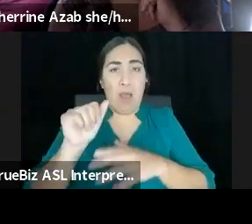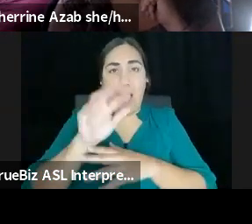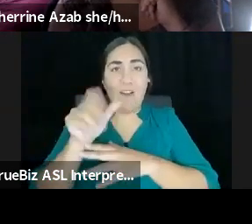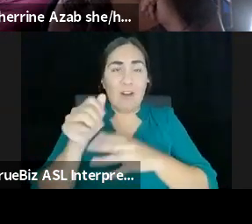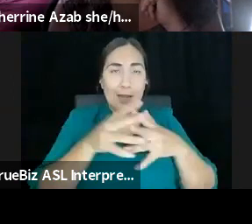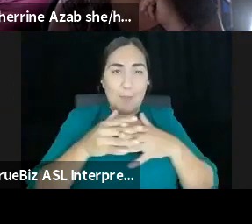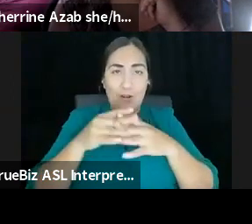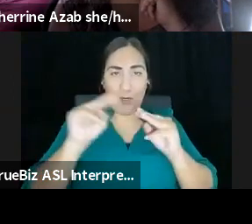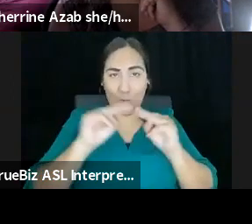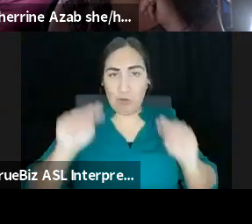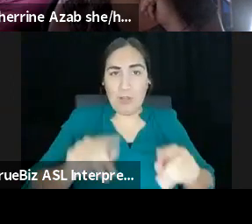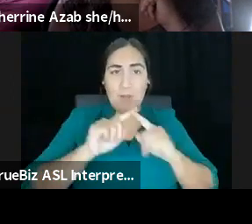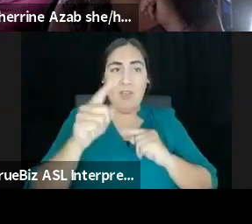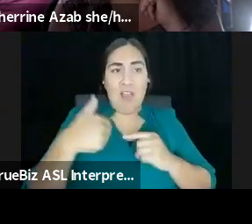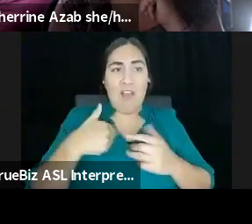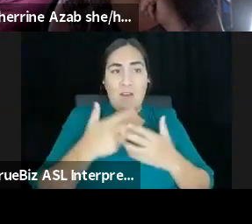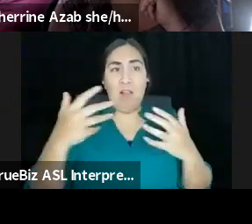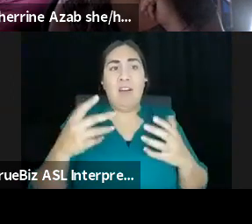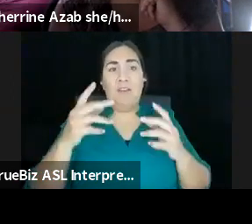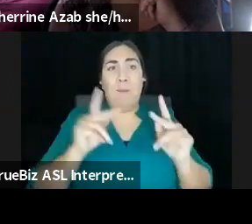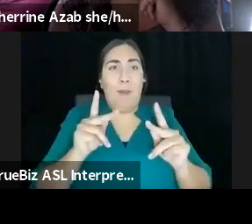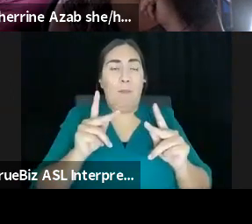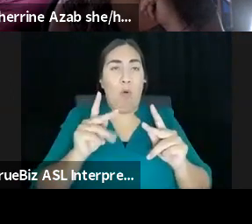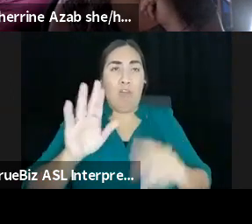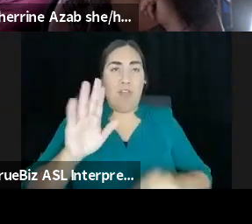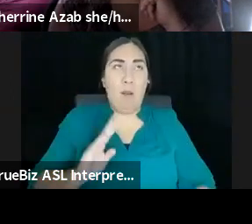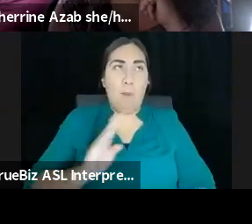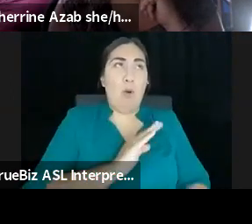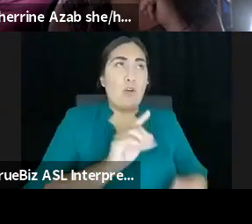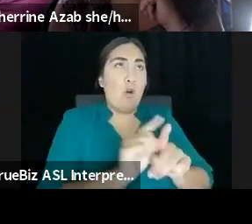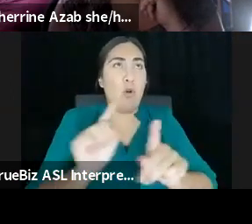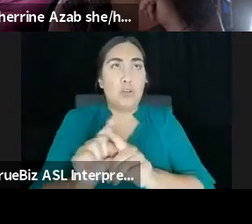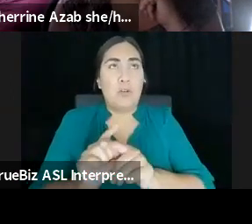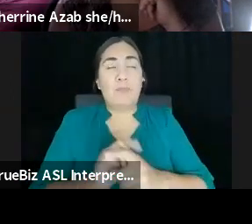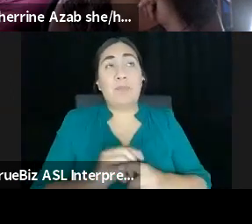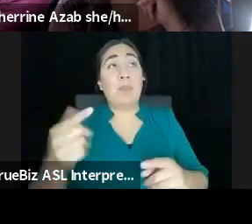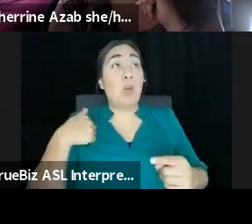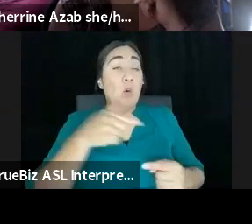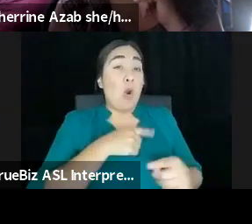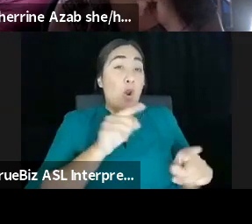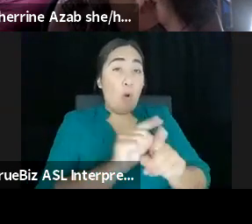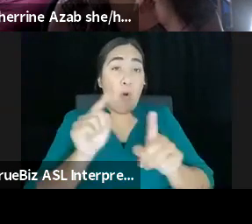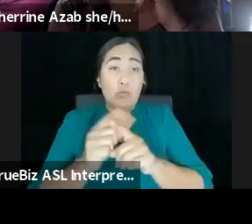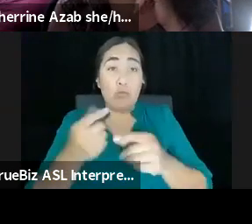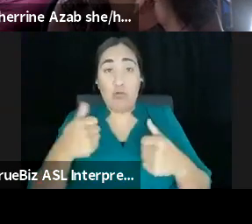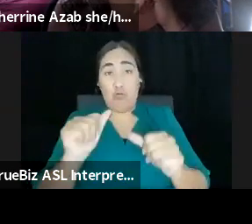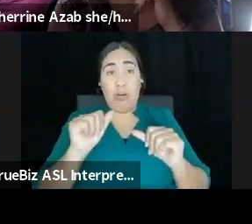of folks on that board as well. Um, we're also trying to move what we age off our board. We only serve for six years.